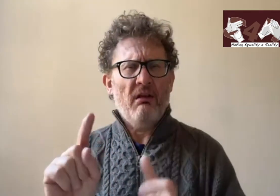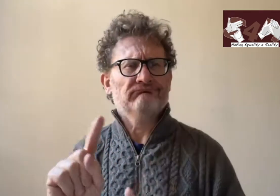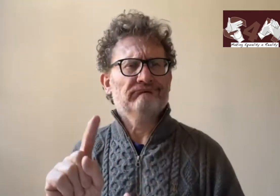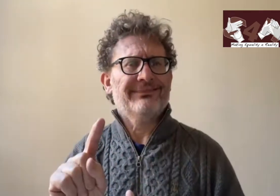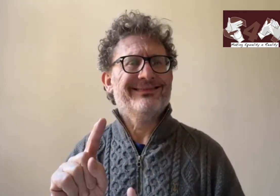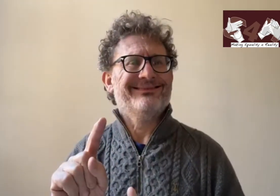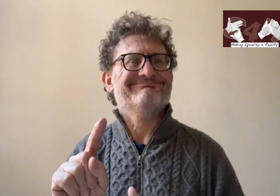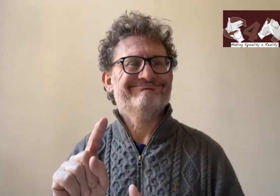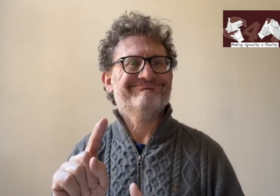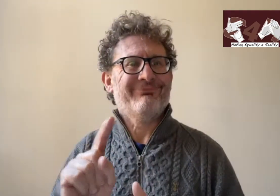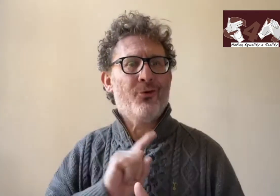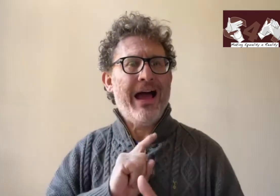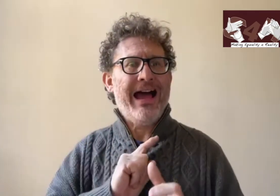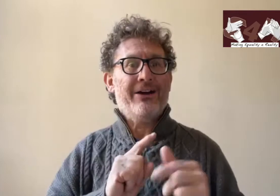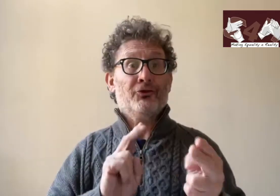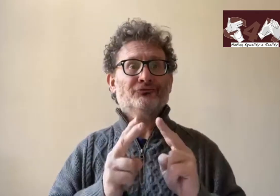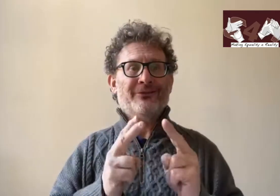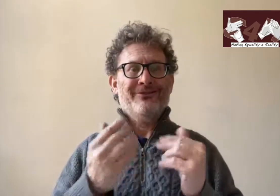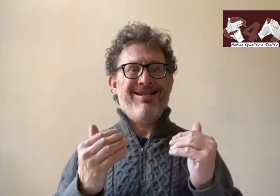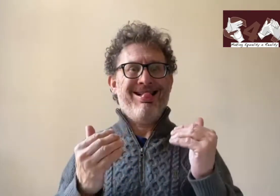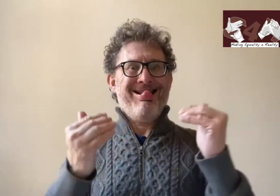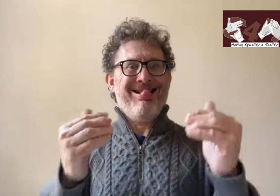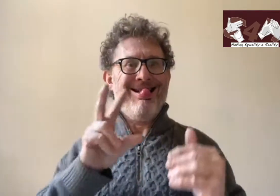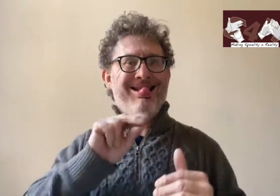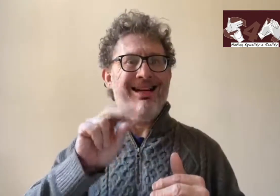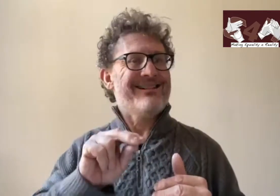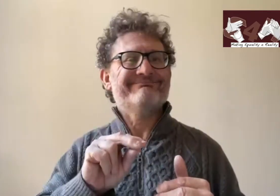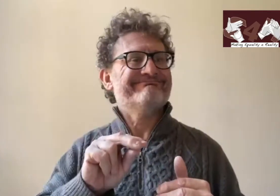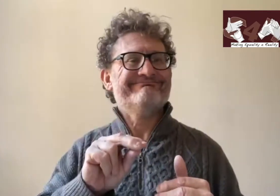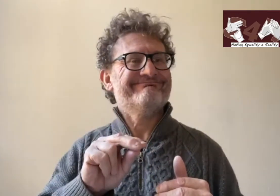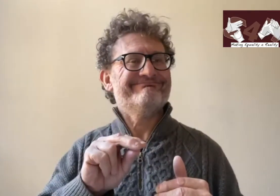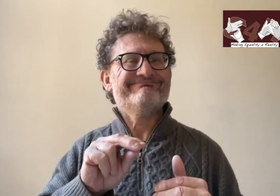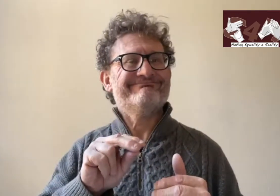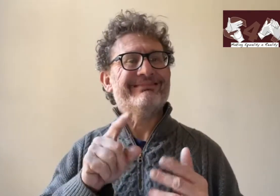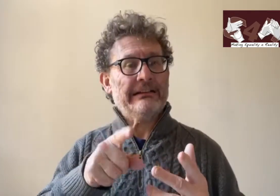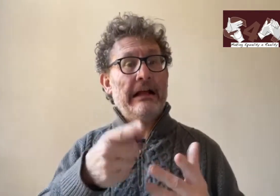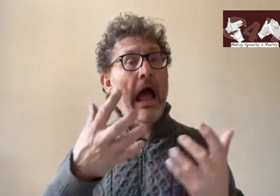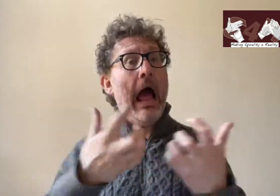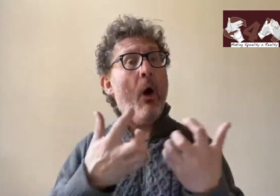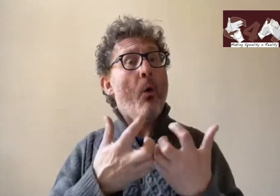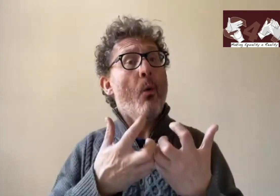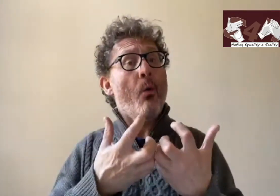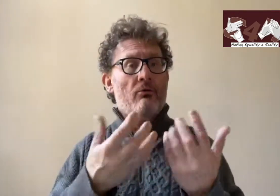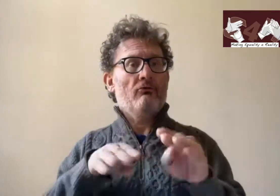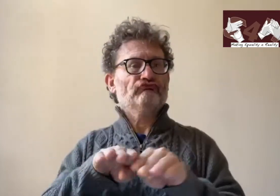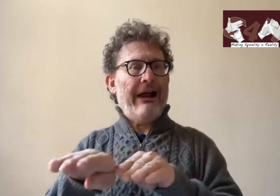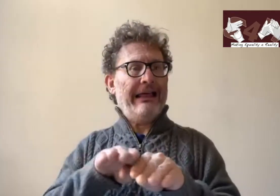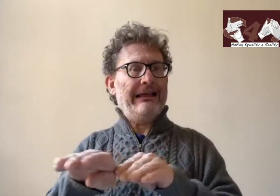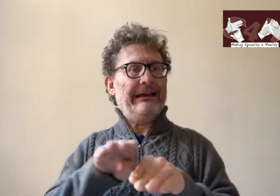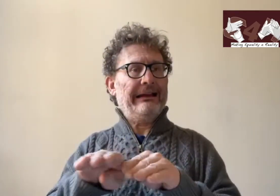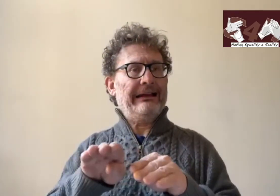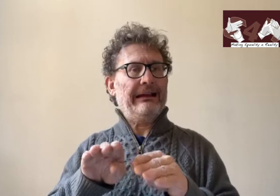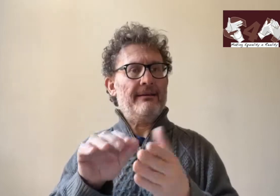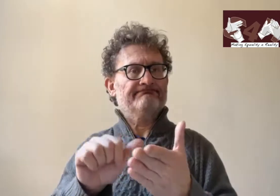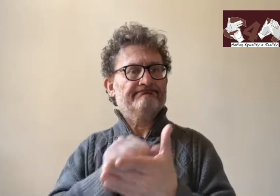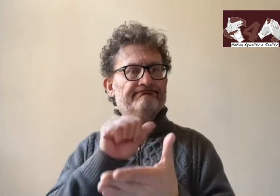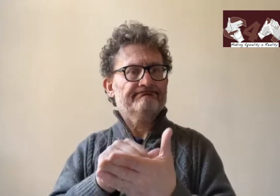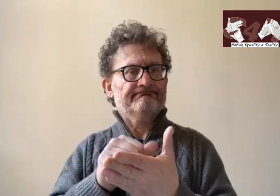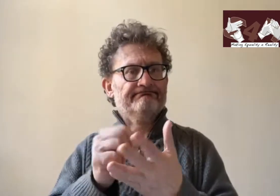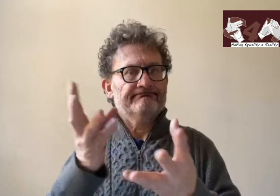they might see from the deaf person's writing academically they're not quite there. So the interpreter is not reflected that well and that you achieve that